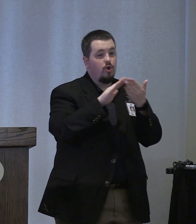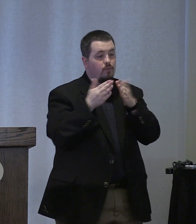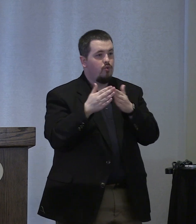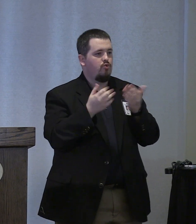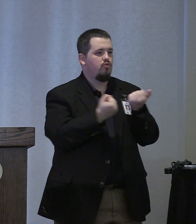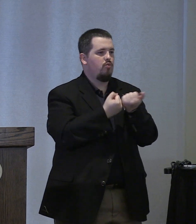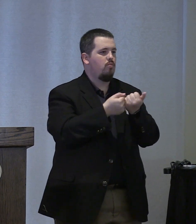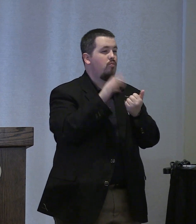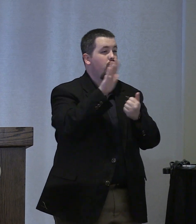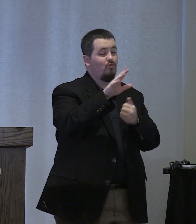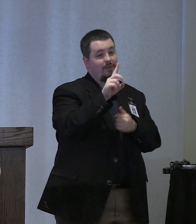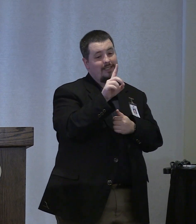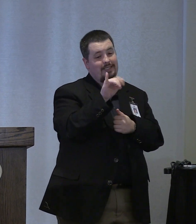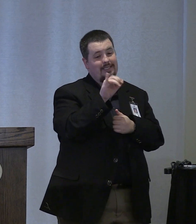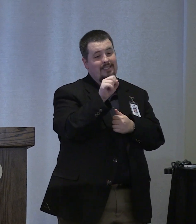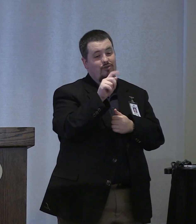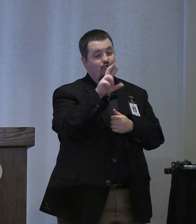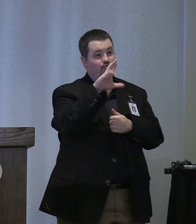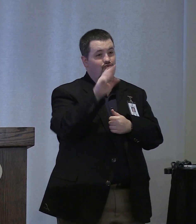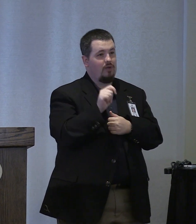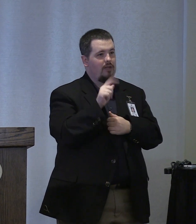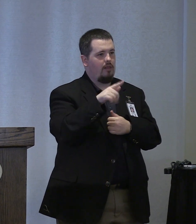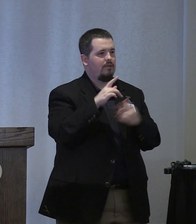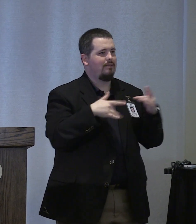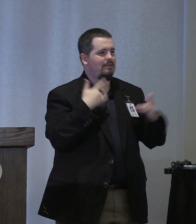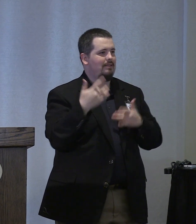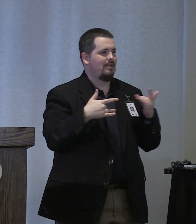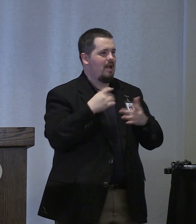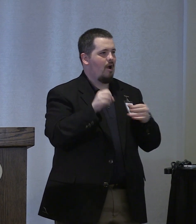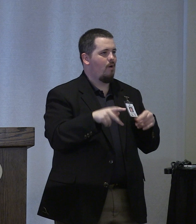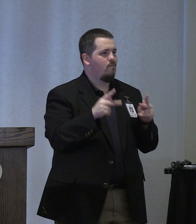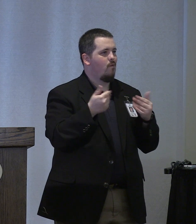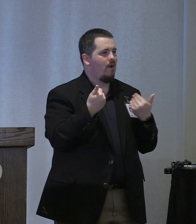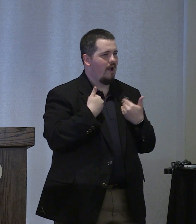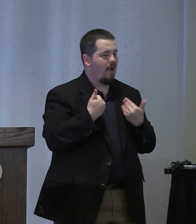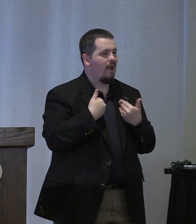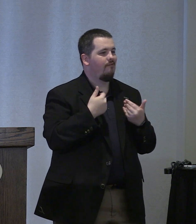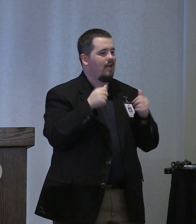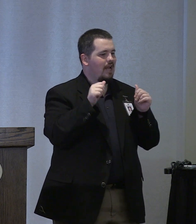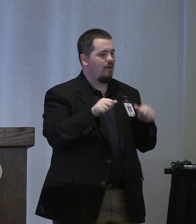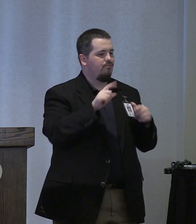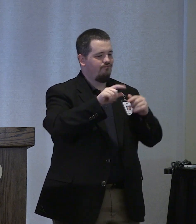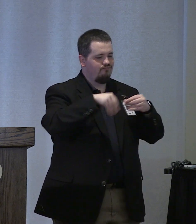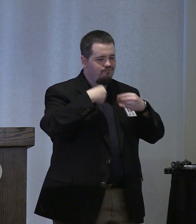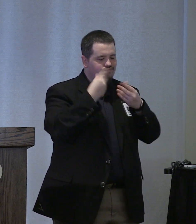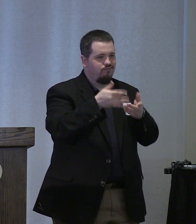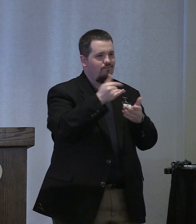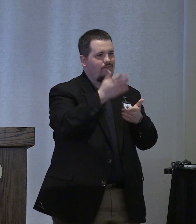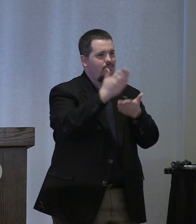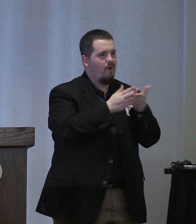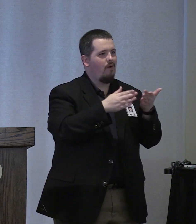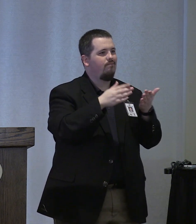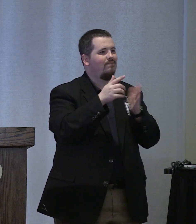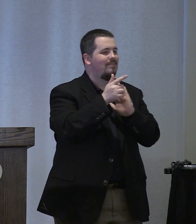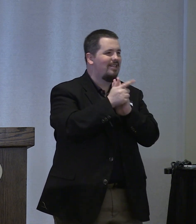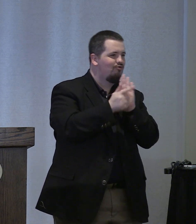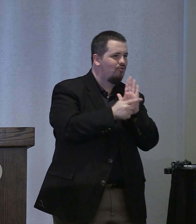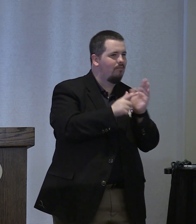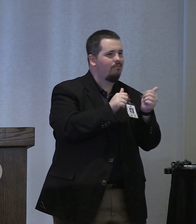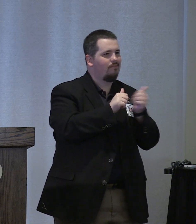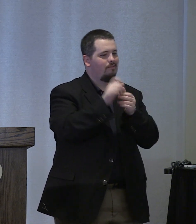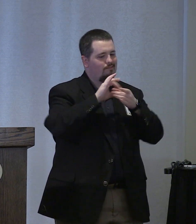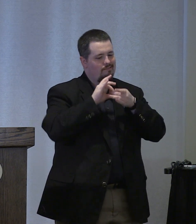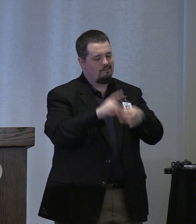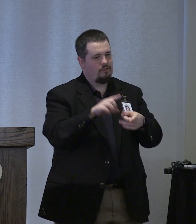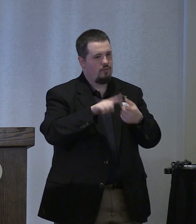your district so this is really an exciting opportunity i think that we have to be able to implement this piece of legislation grounded in